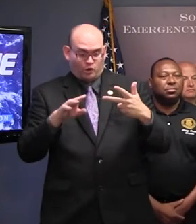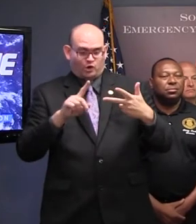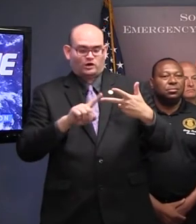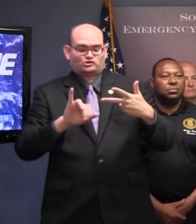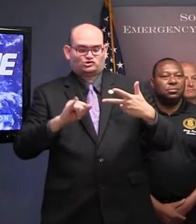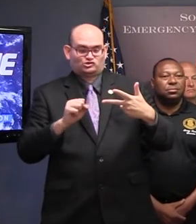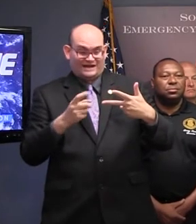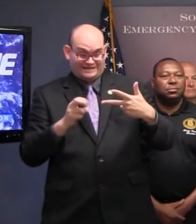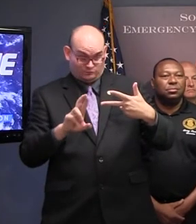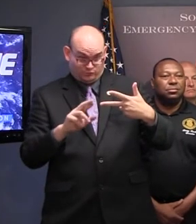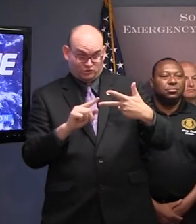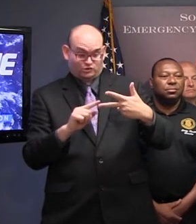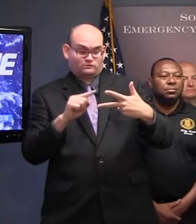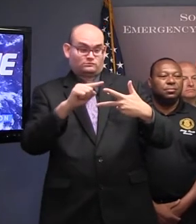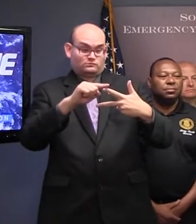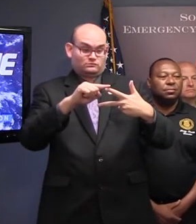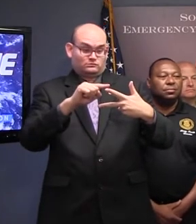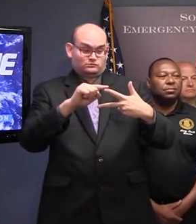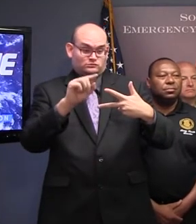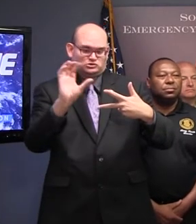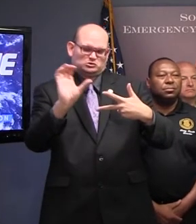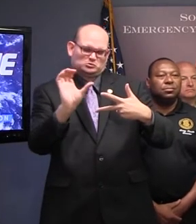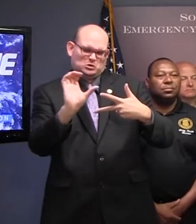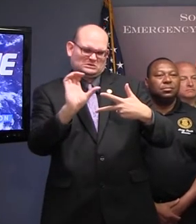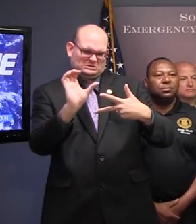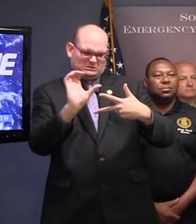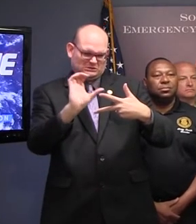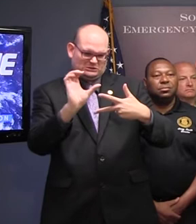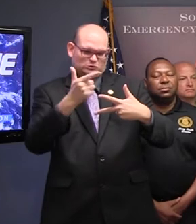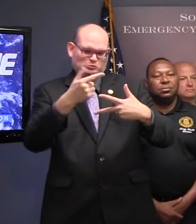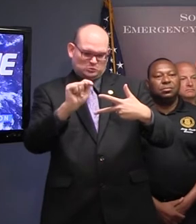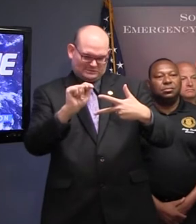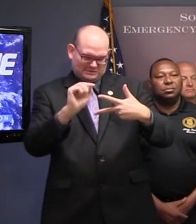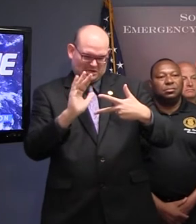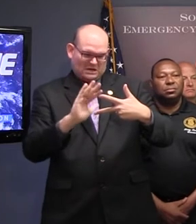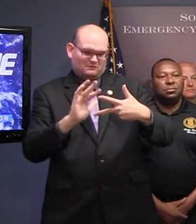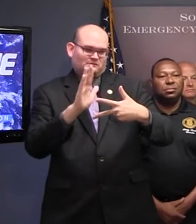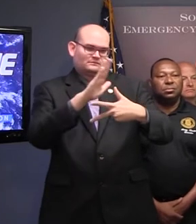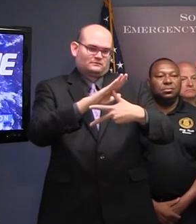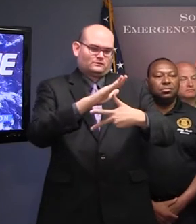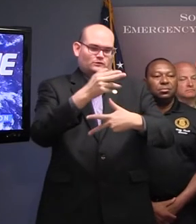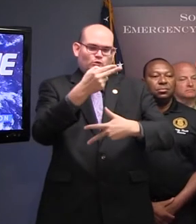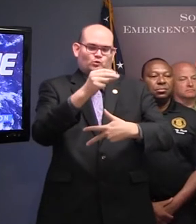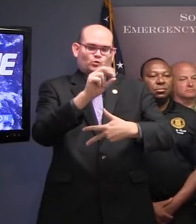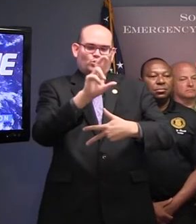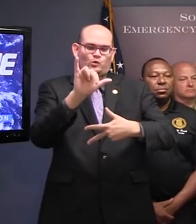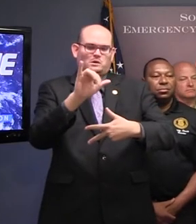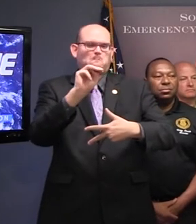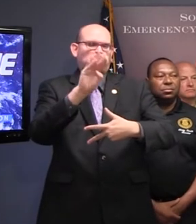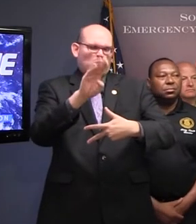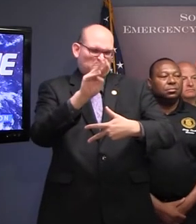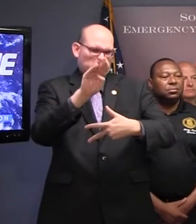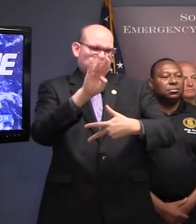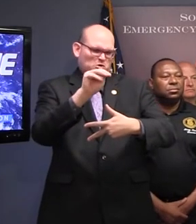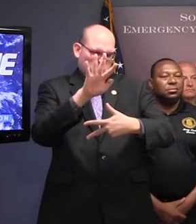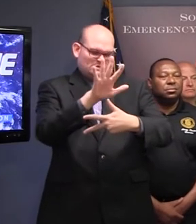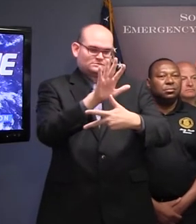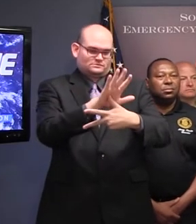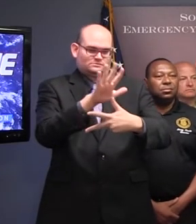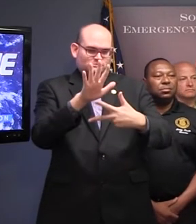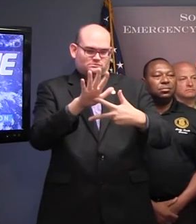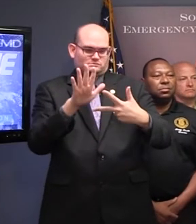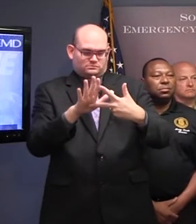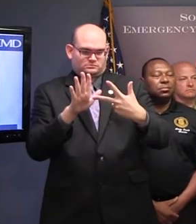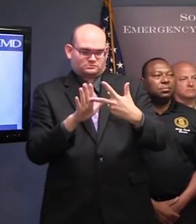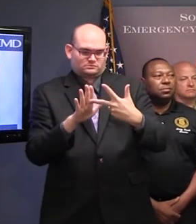Charleston and up towards Georgetown, and then Georgetown and on up to ORE is the northern region. And all of those